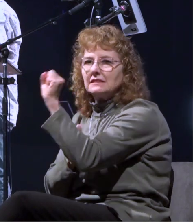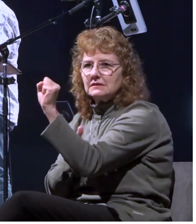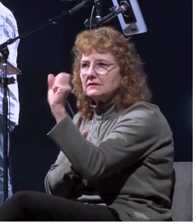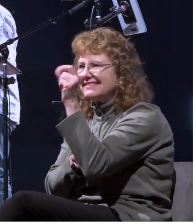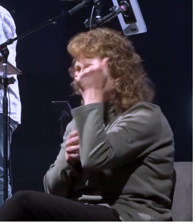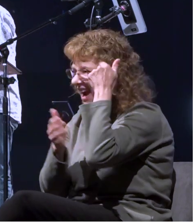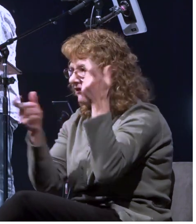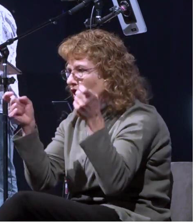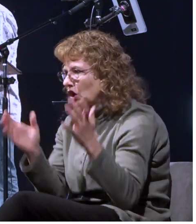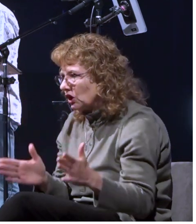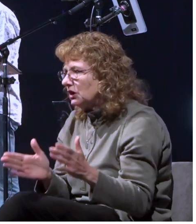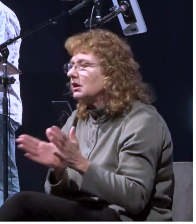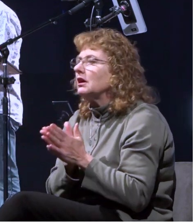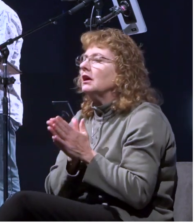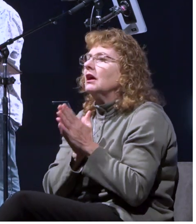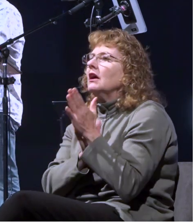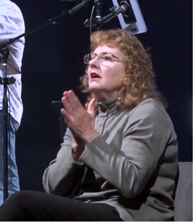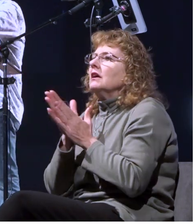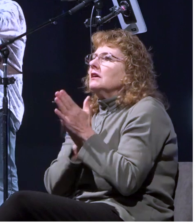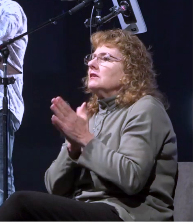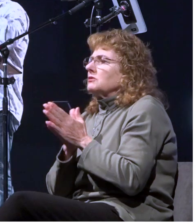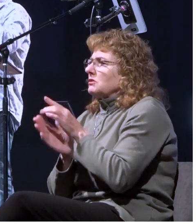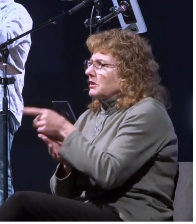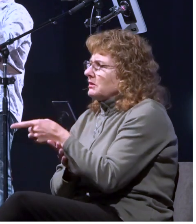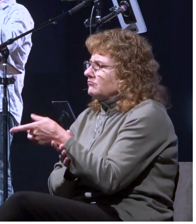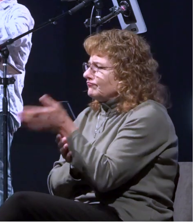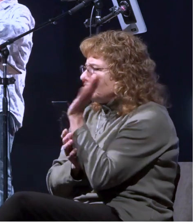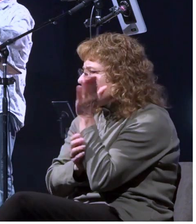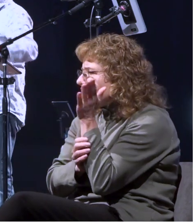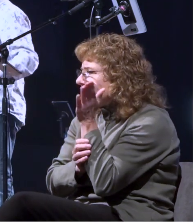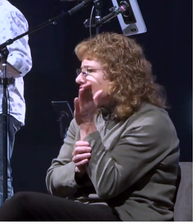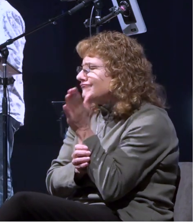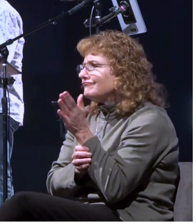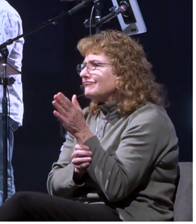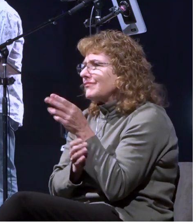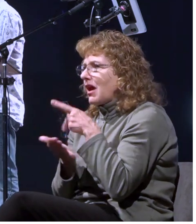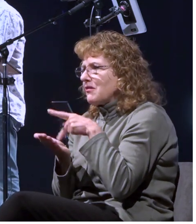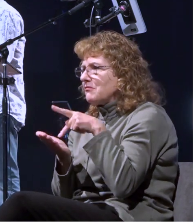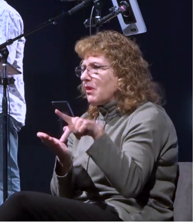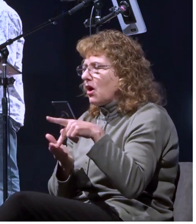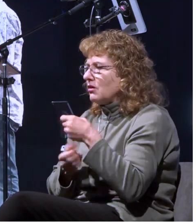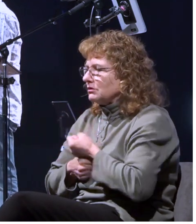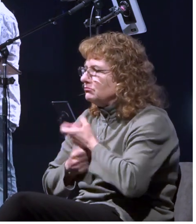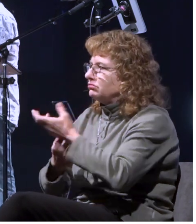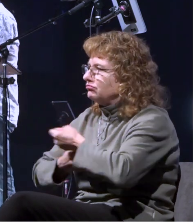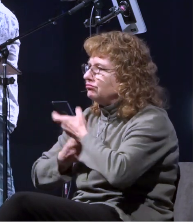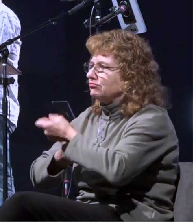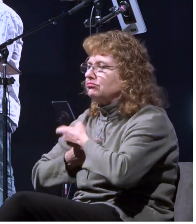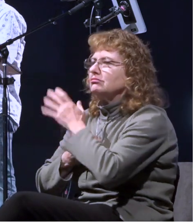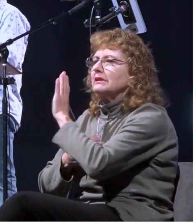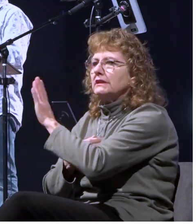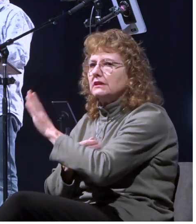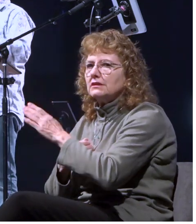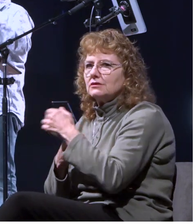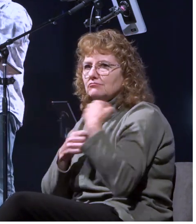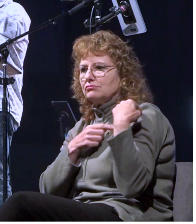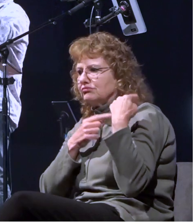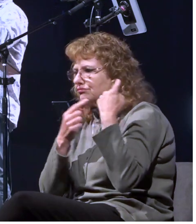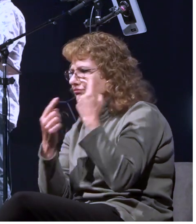uh and all and so this was uh paul really sharing his testimony talking about uh his pathway from a life of